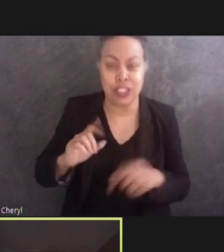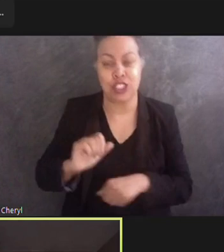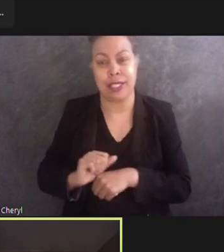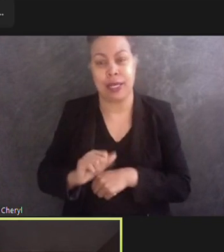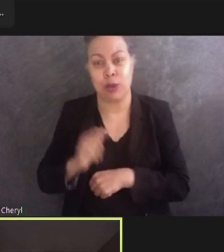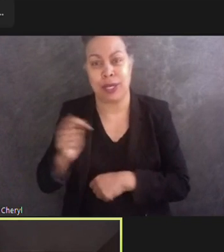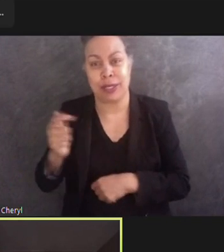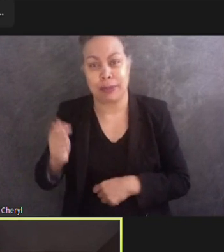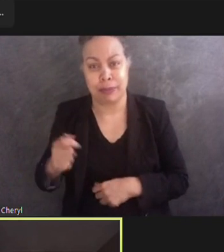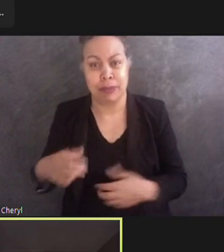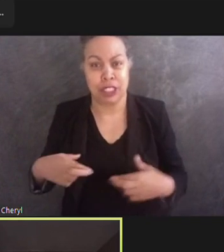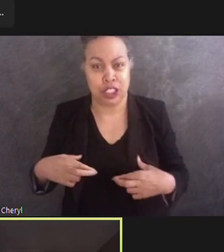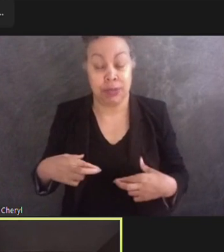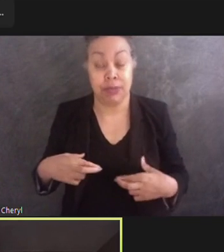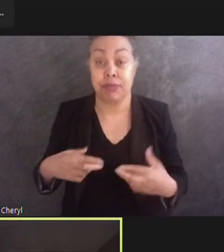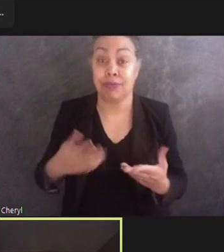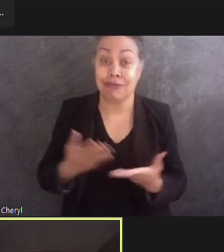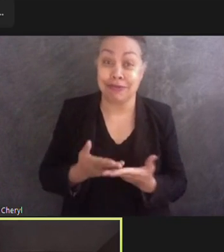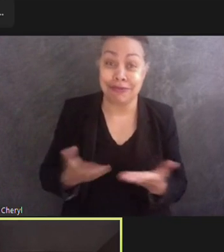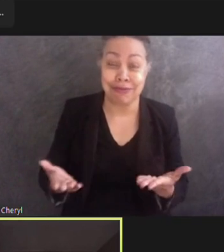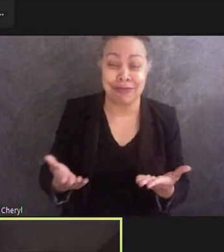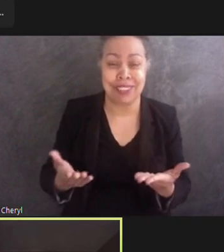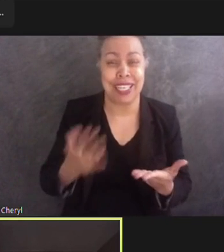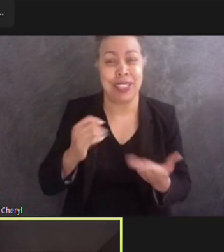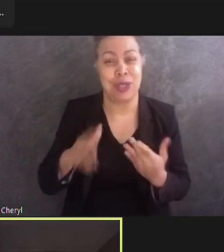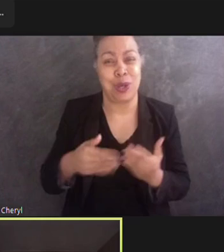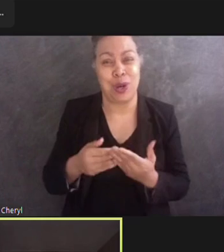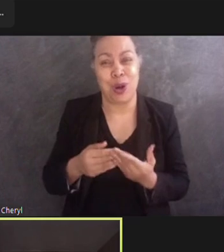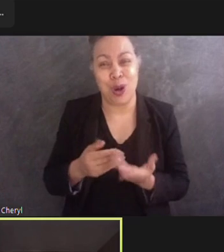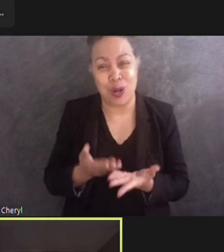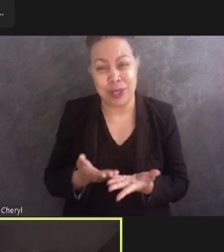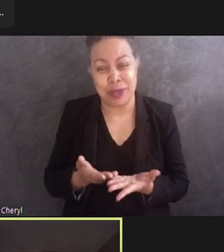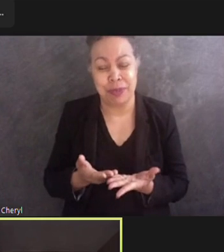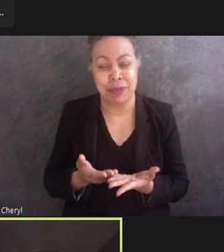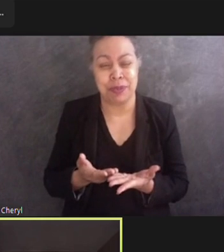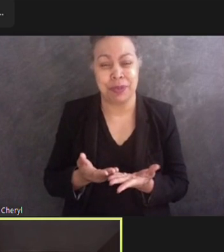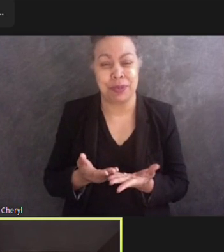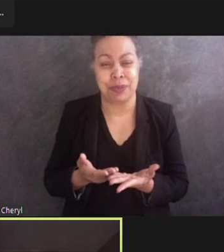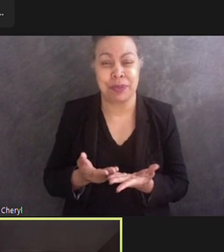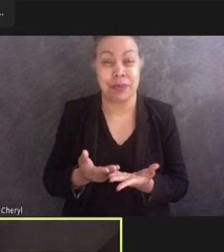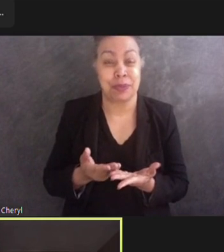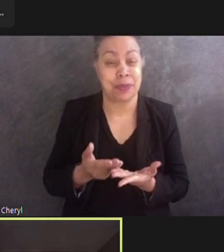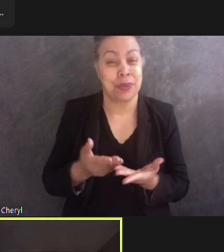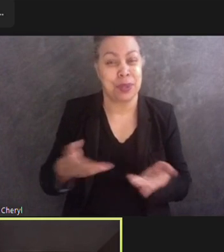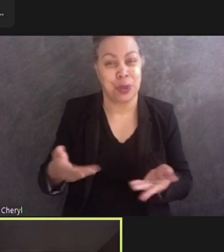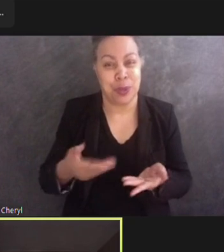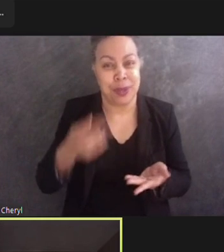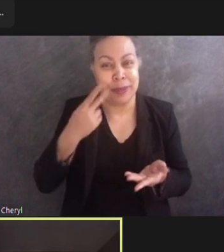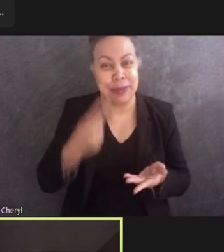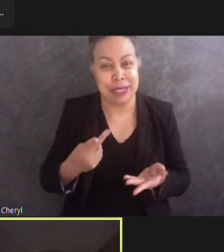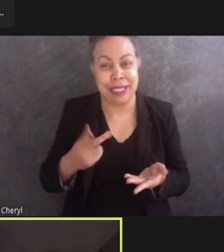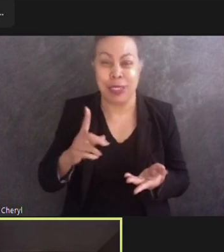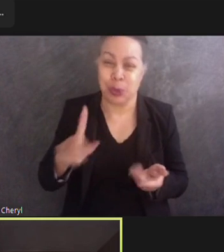Ladies and gentlemen, and all our guests, we'll cue the video now for the one and only Senator Tom Harkin.